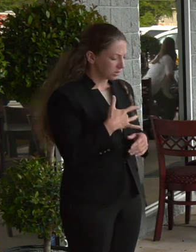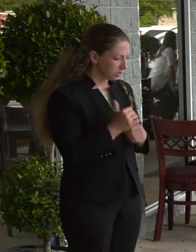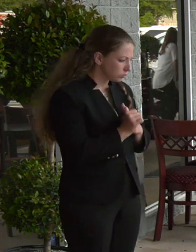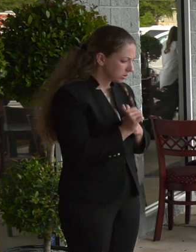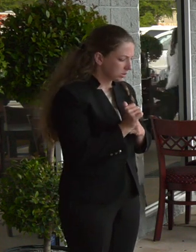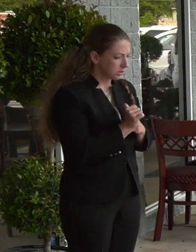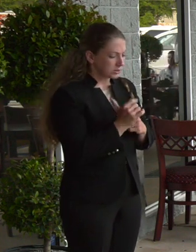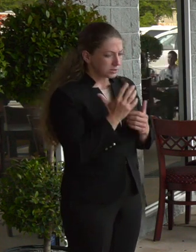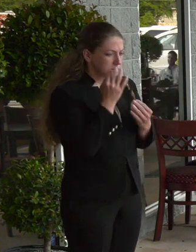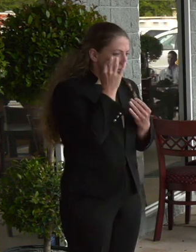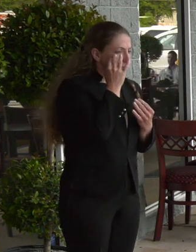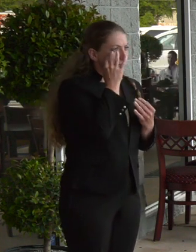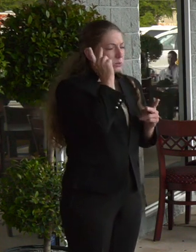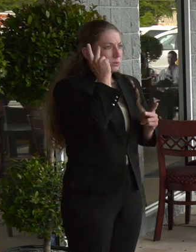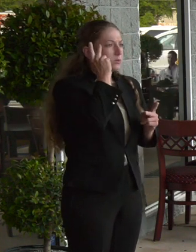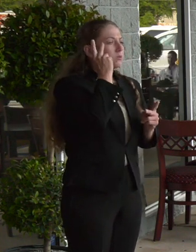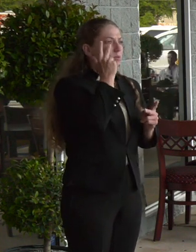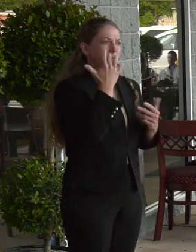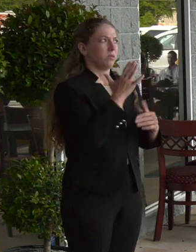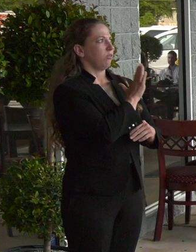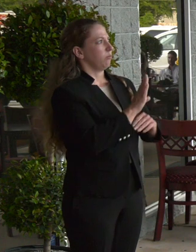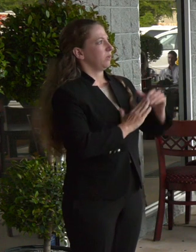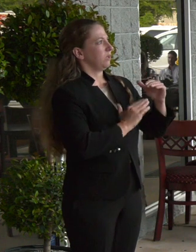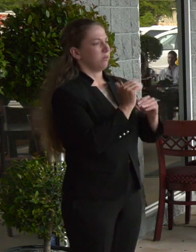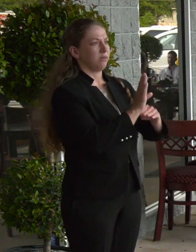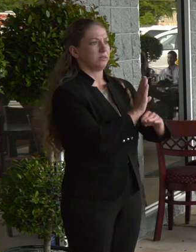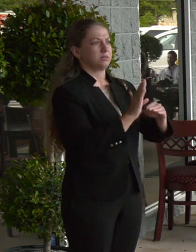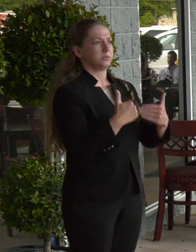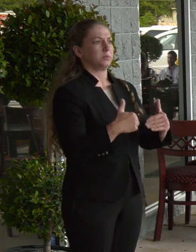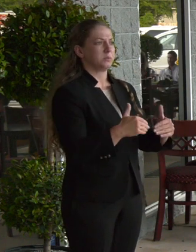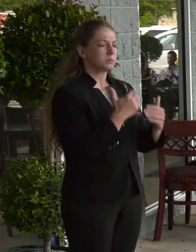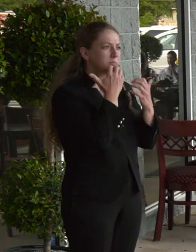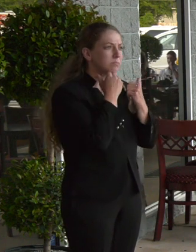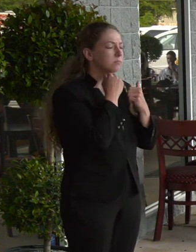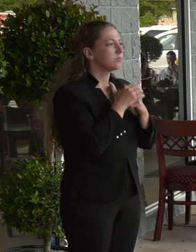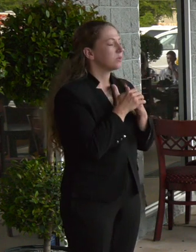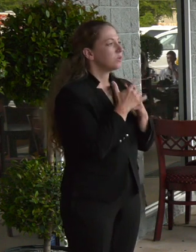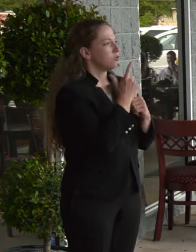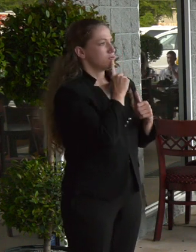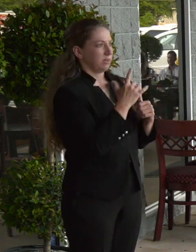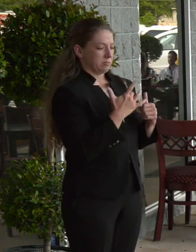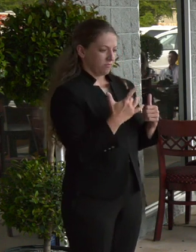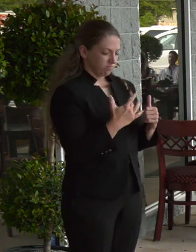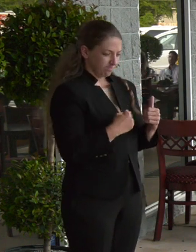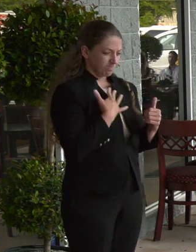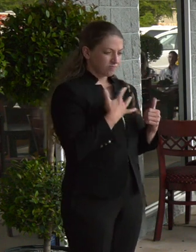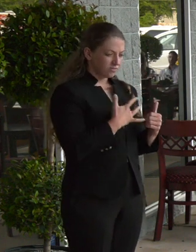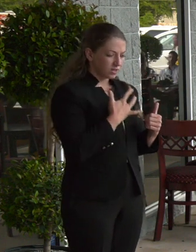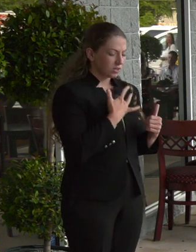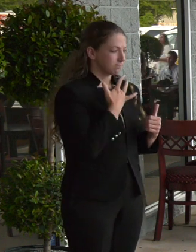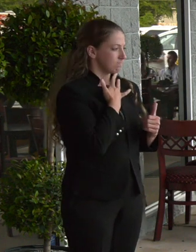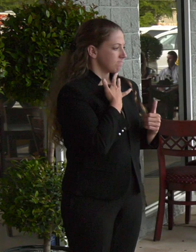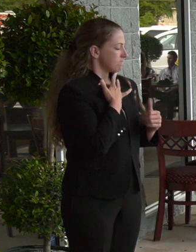that they built, and just tremendous risk. So it really, really shaped my sense of urgency to understand the